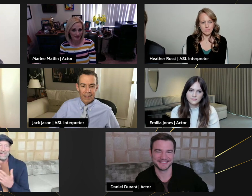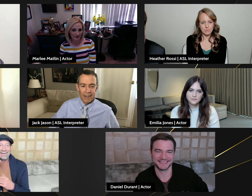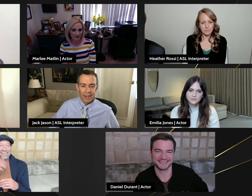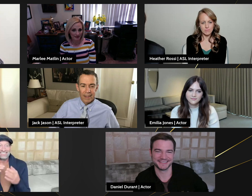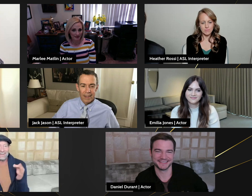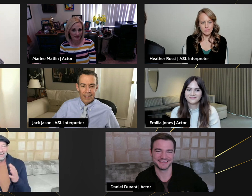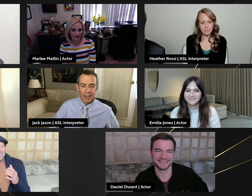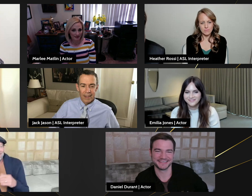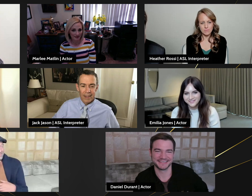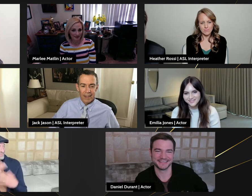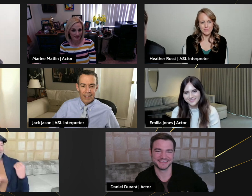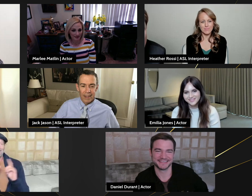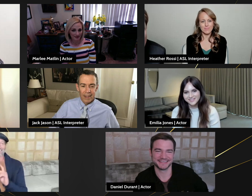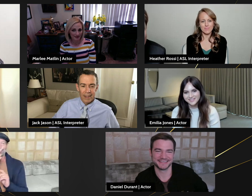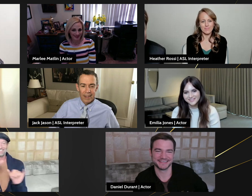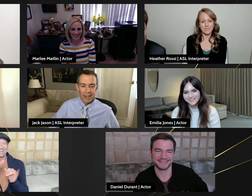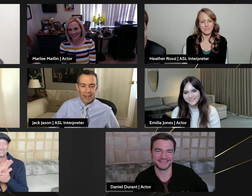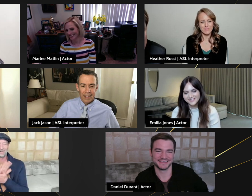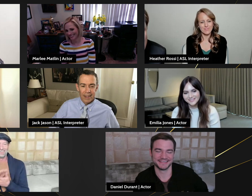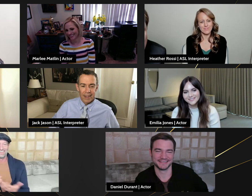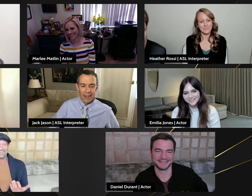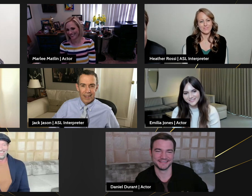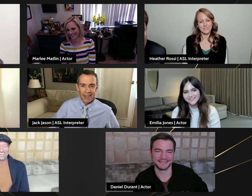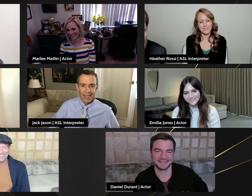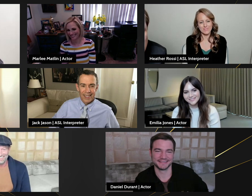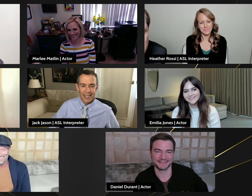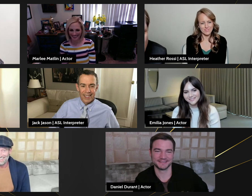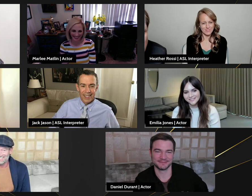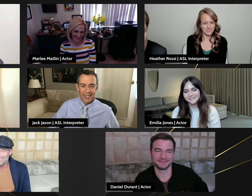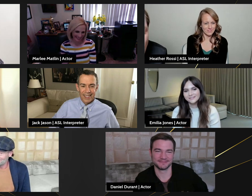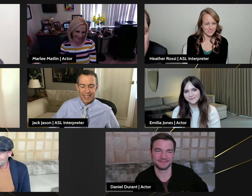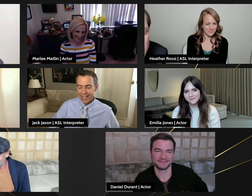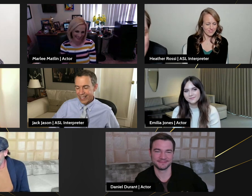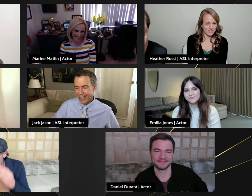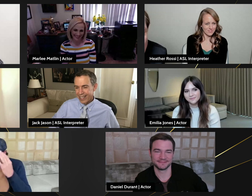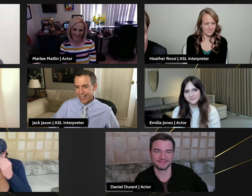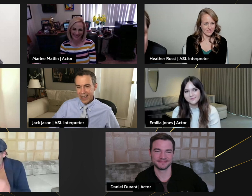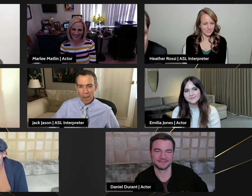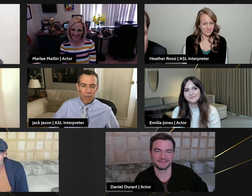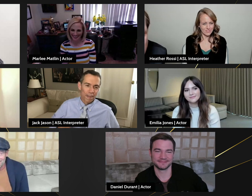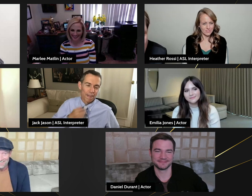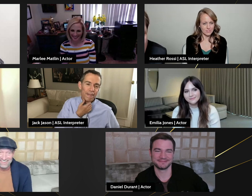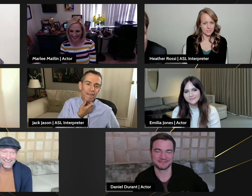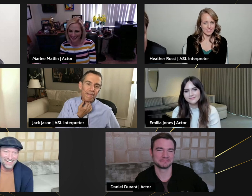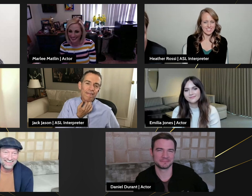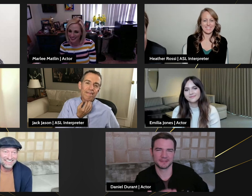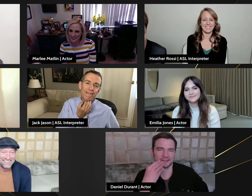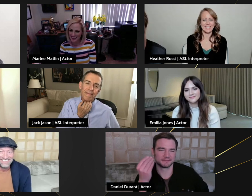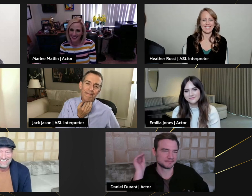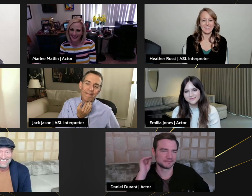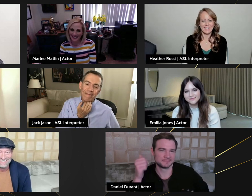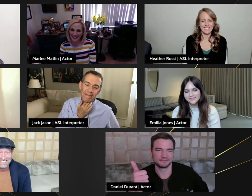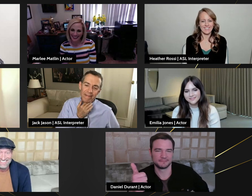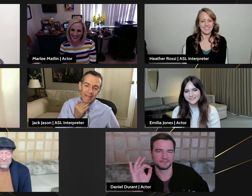can enjoy the film together and can both watch the subtitles, the burned-in subtitles, and watch the same movie even. Think about it. Think